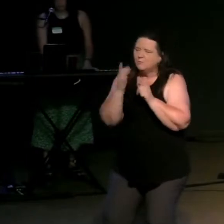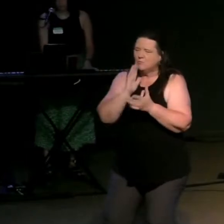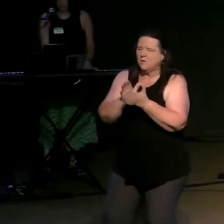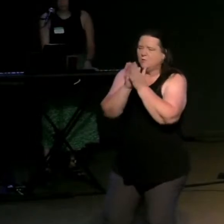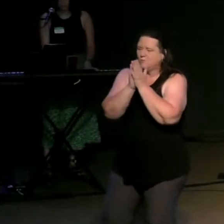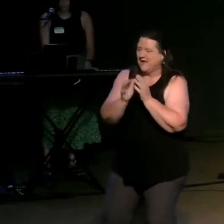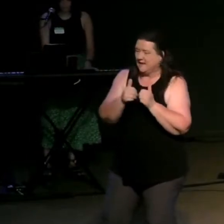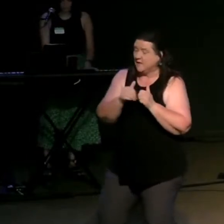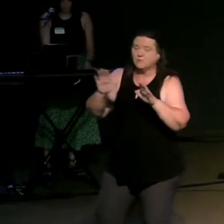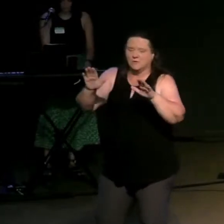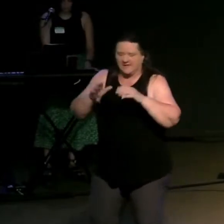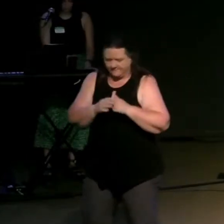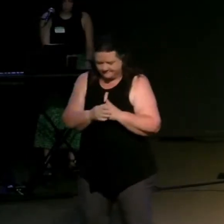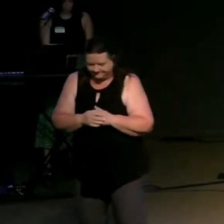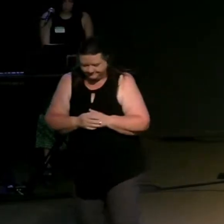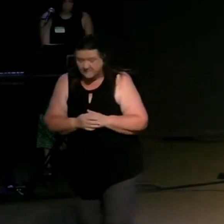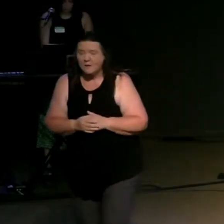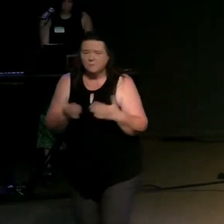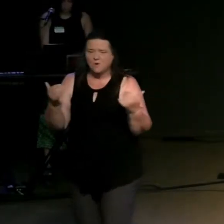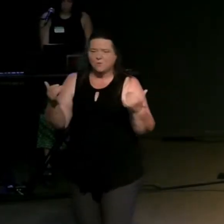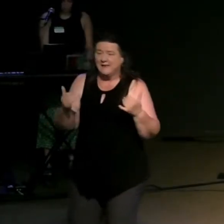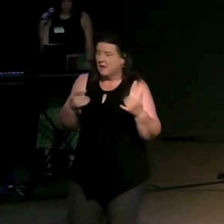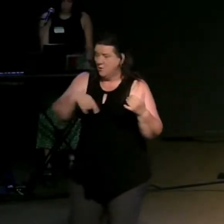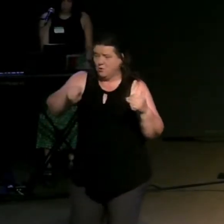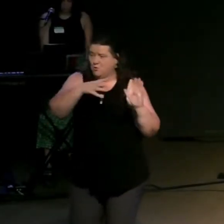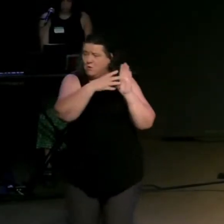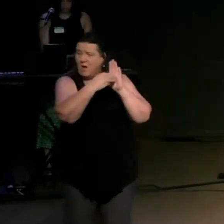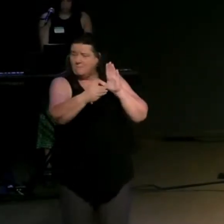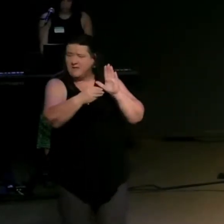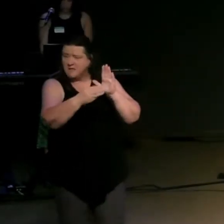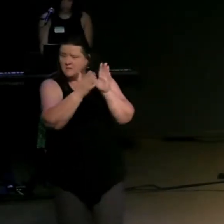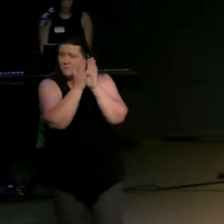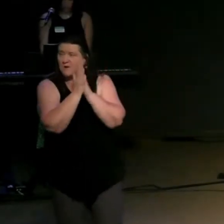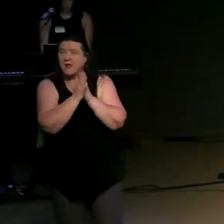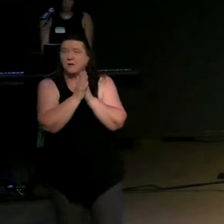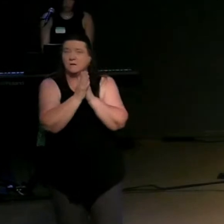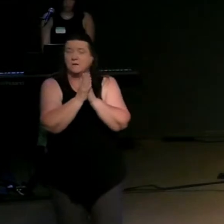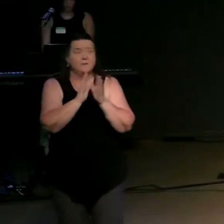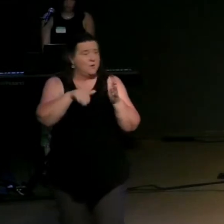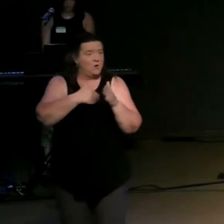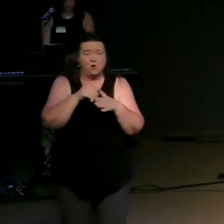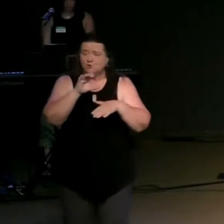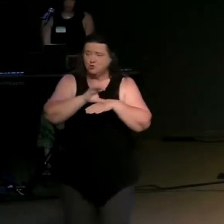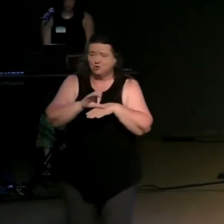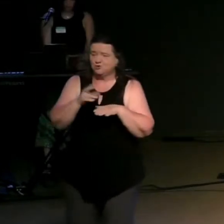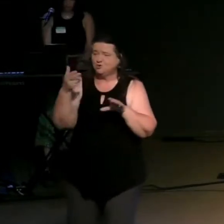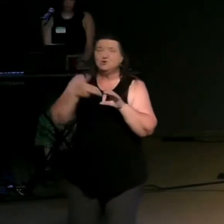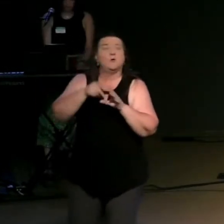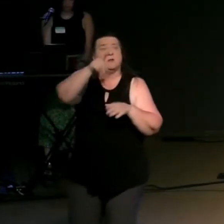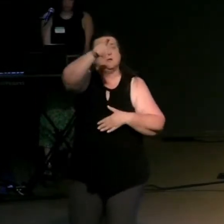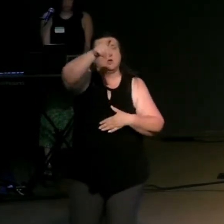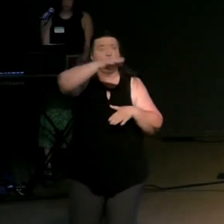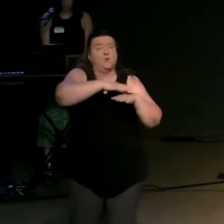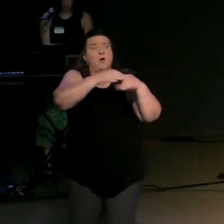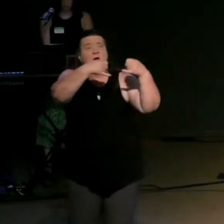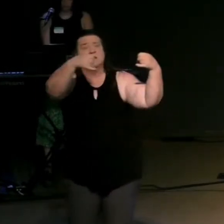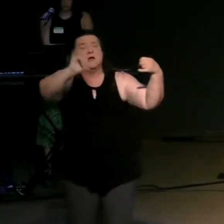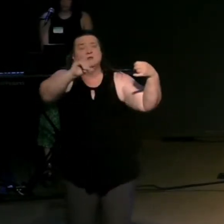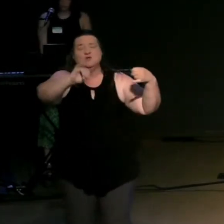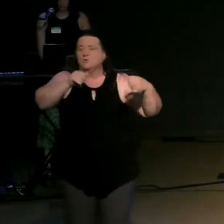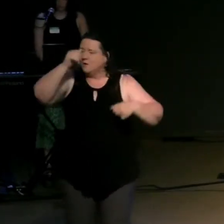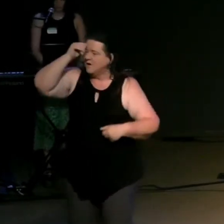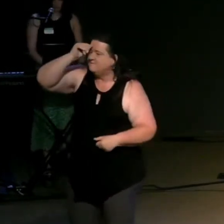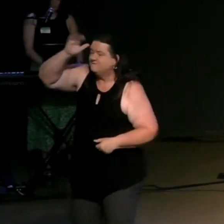let's pray together let's invite jesus for those that raise your hand i want to pray with you in the whole church and for those that are watching online would you pray with me father